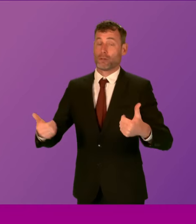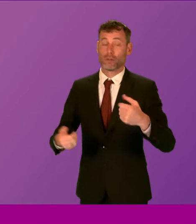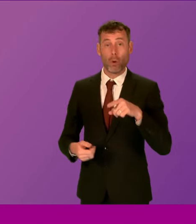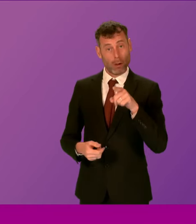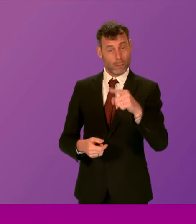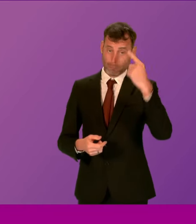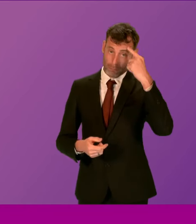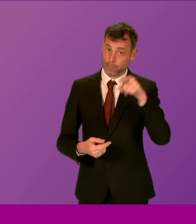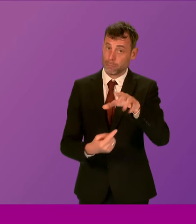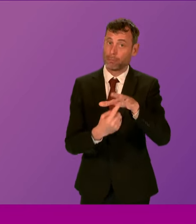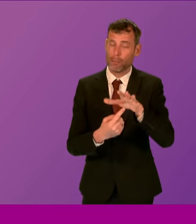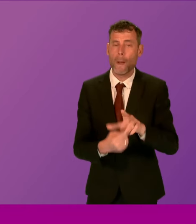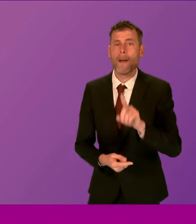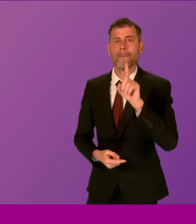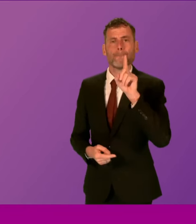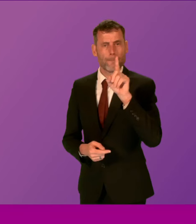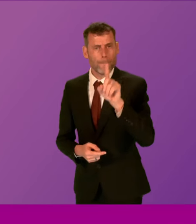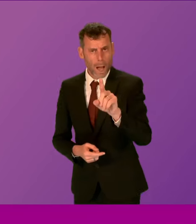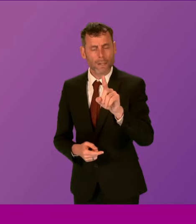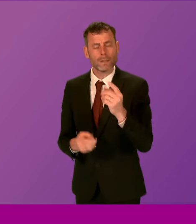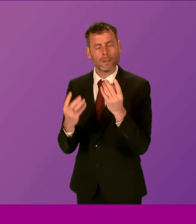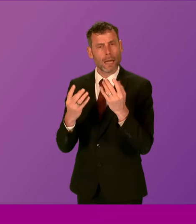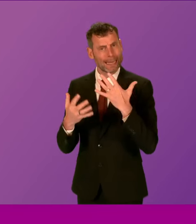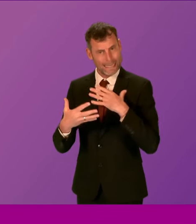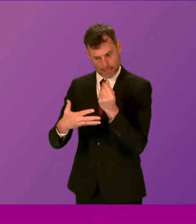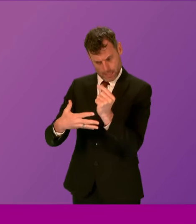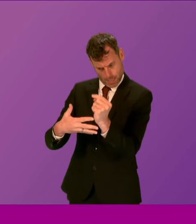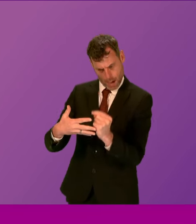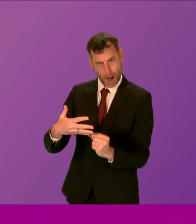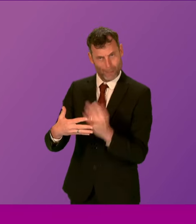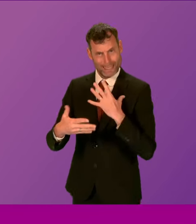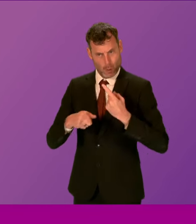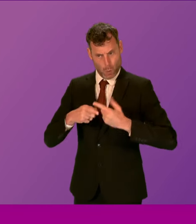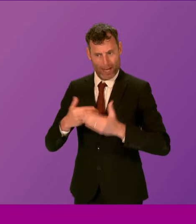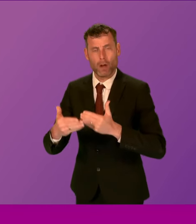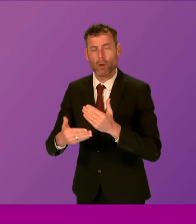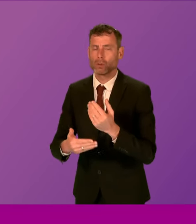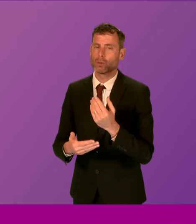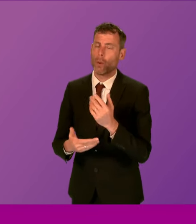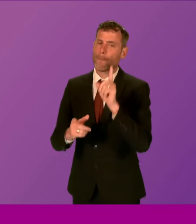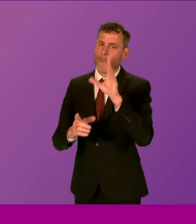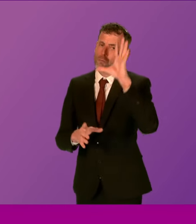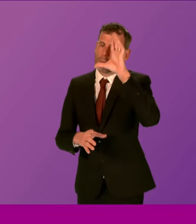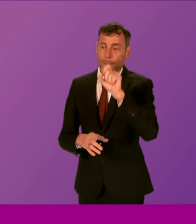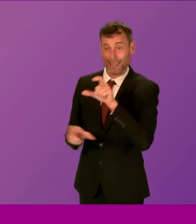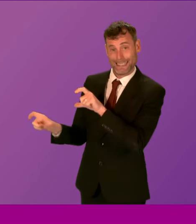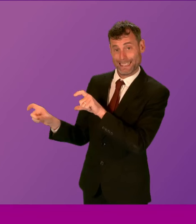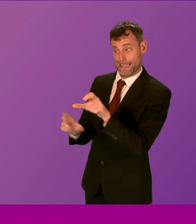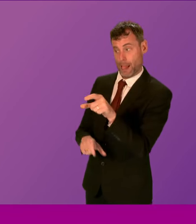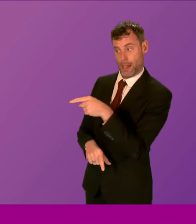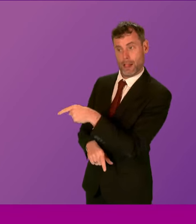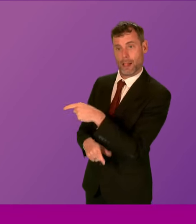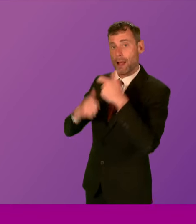Ross, there are few considerations we have to give rapidly, urgently, around the ongoing legal process that is currently still happening